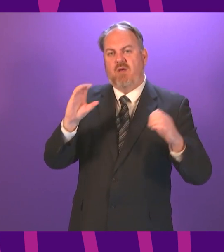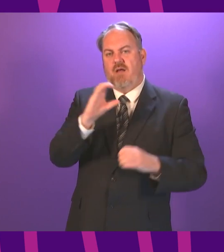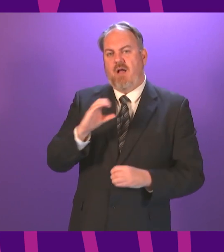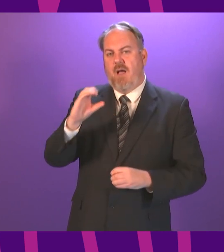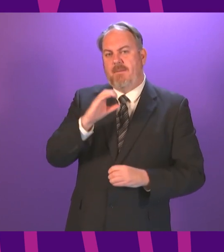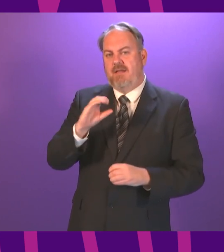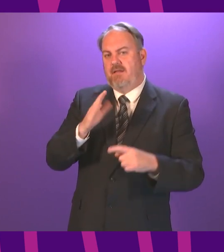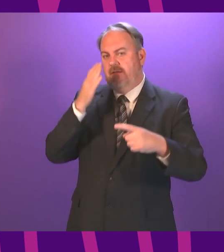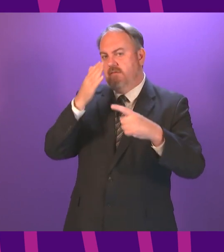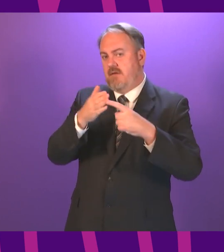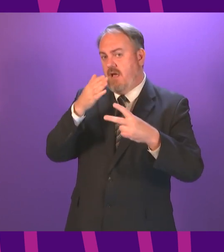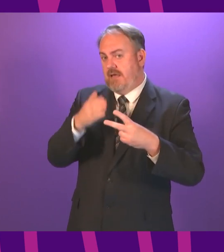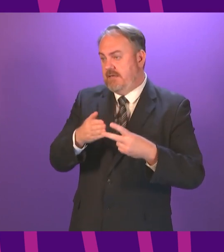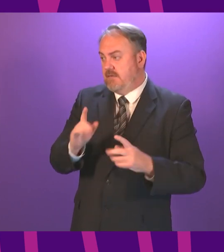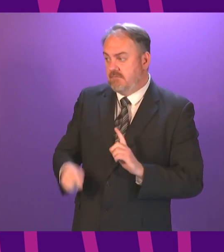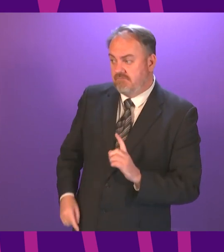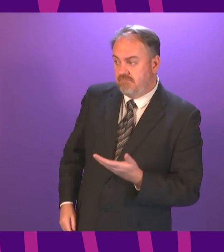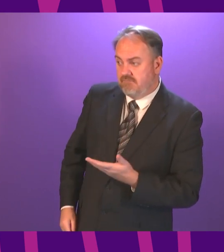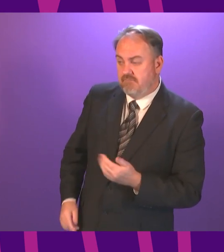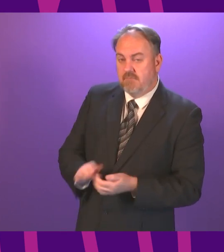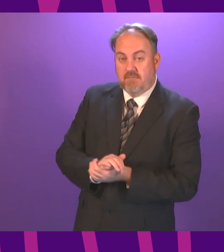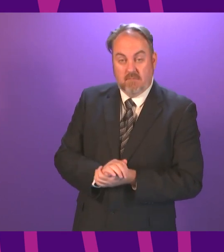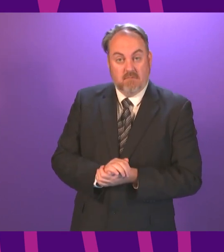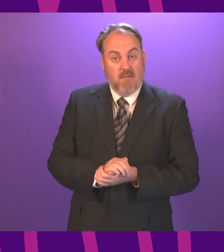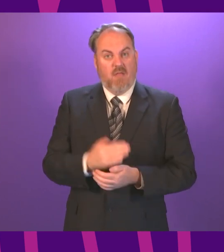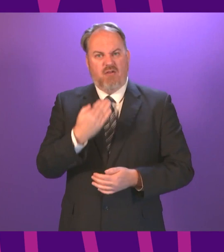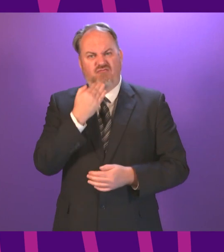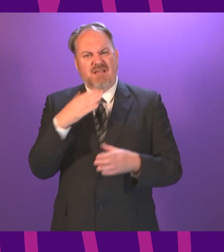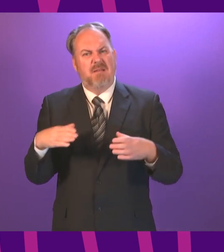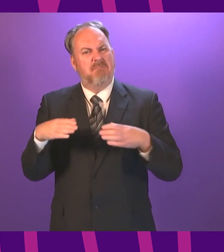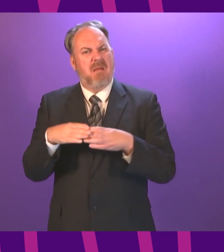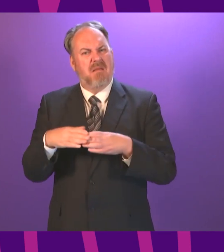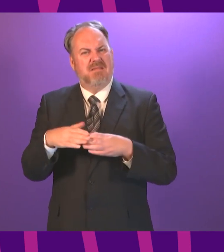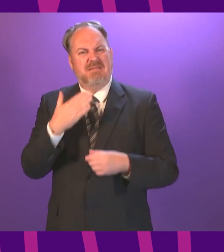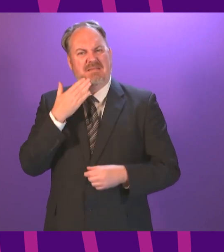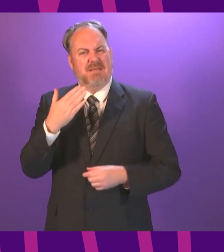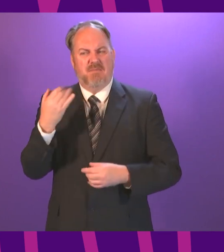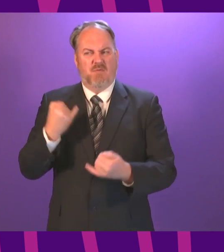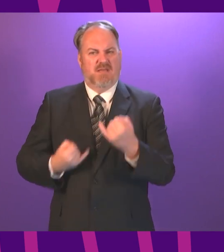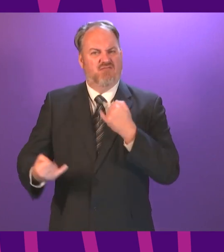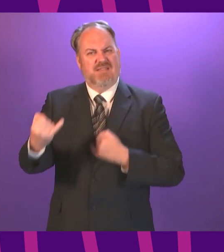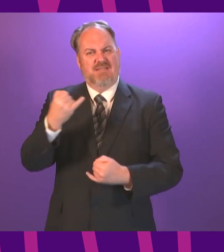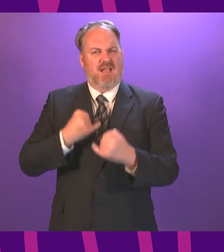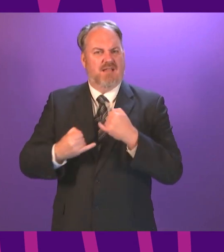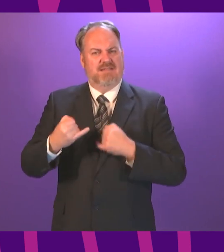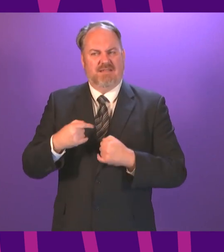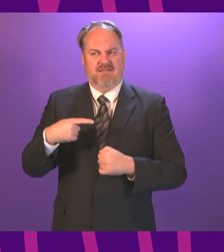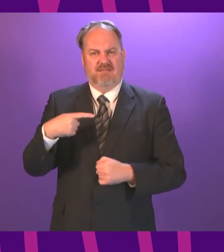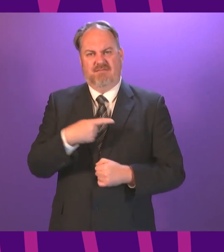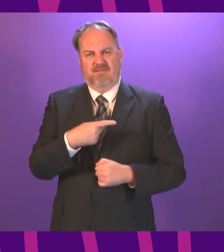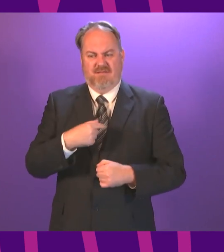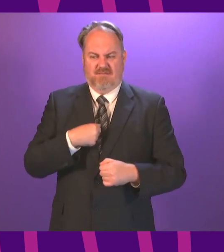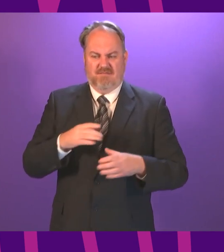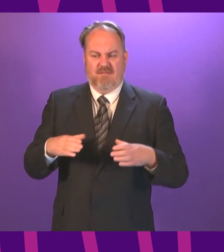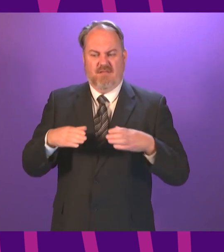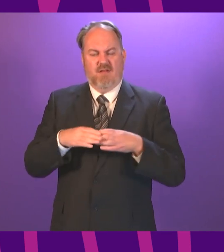I seem to recall from last week, the Greens were very critical of transport sitting in this particular portfolio, but it is self